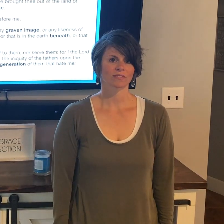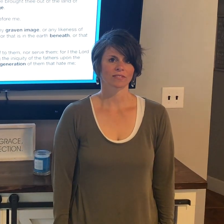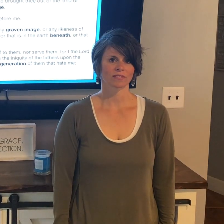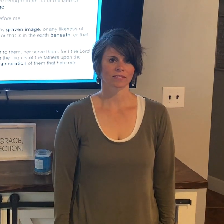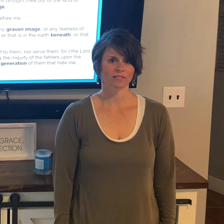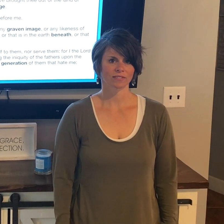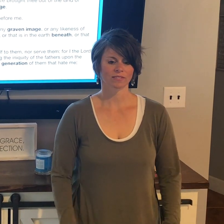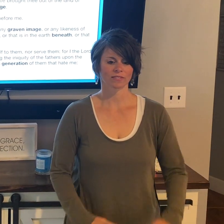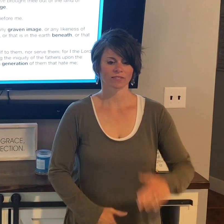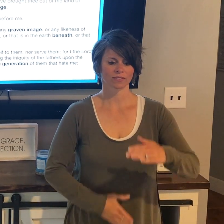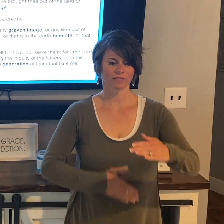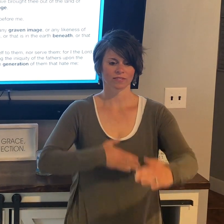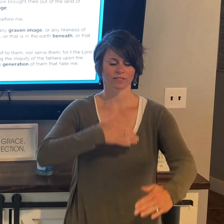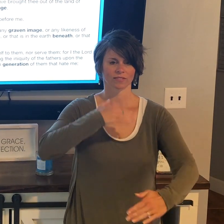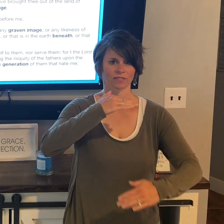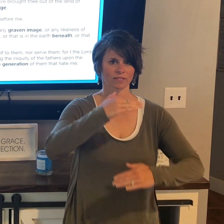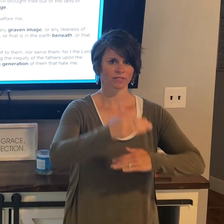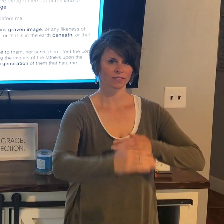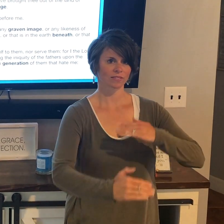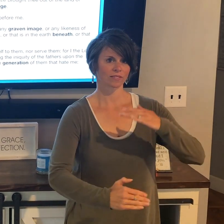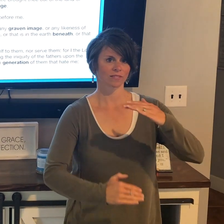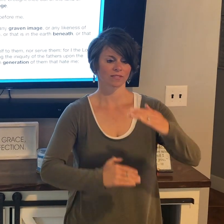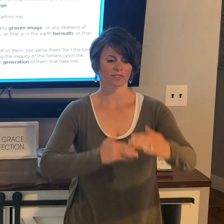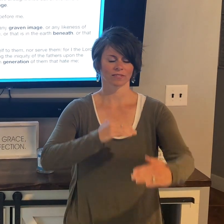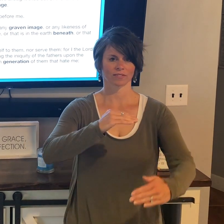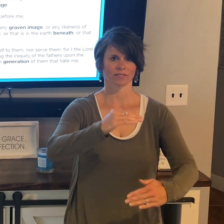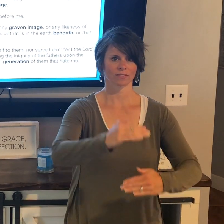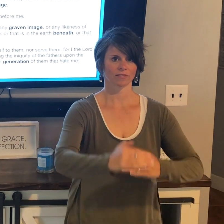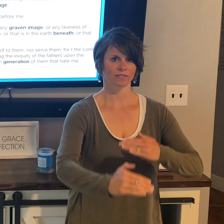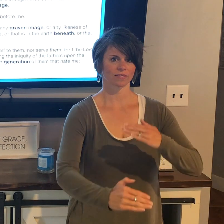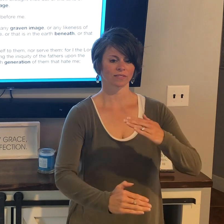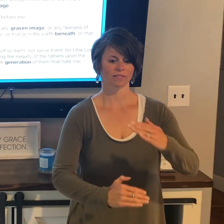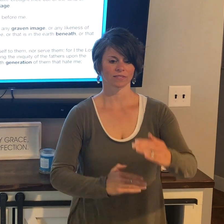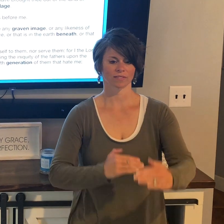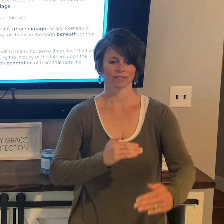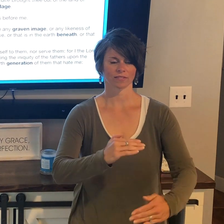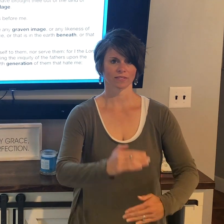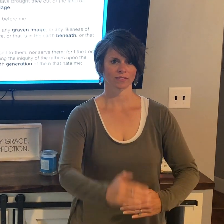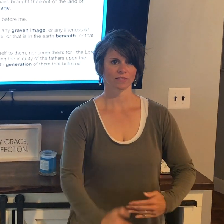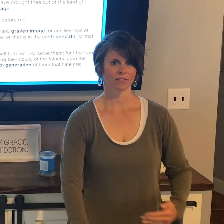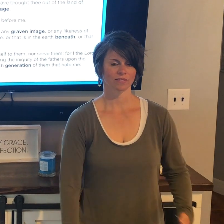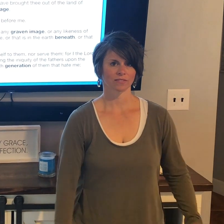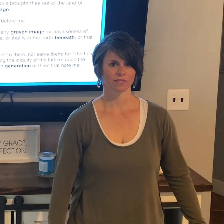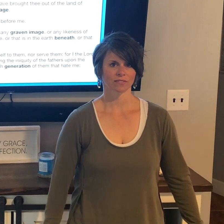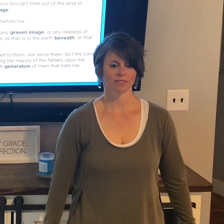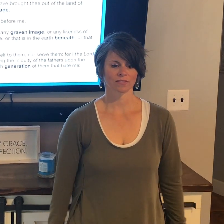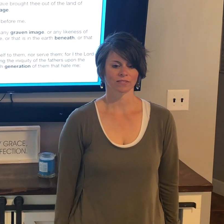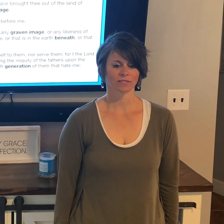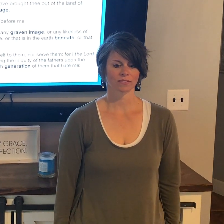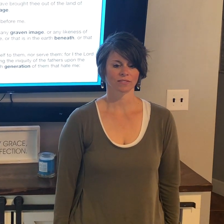the third and fourth generation of them that